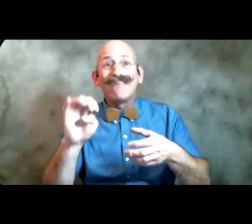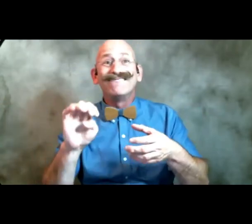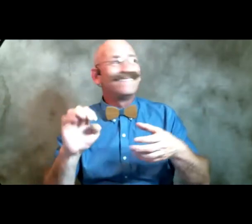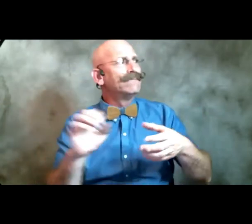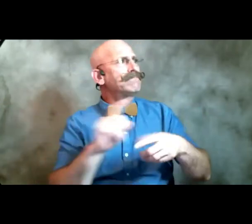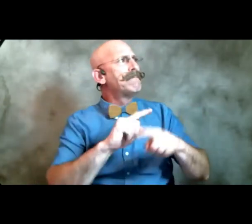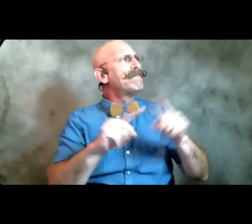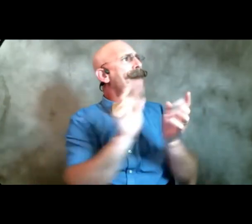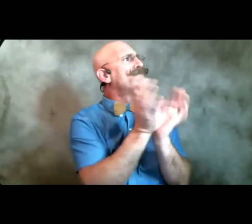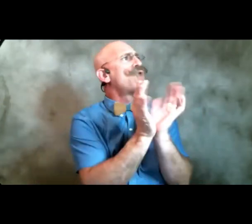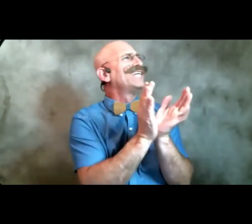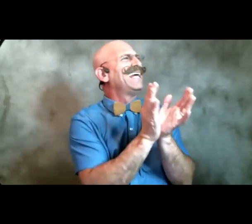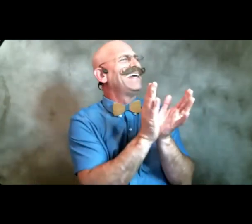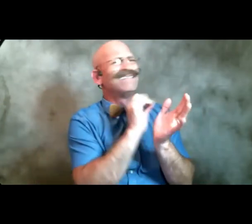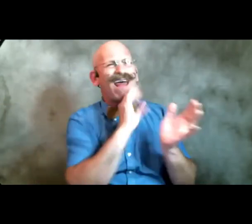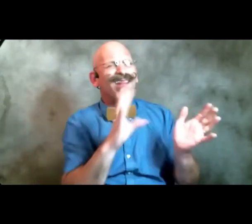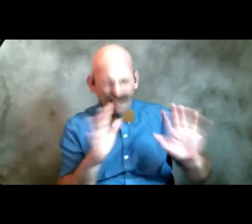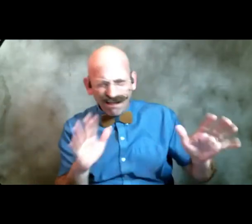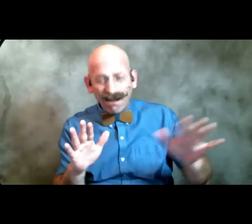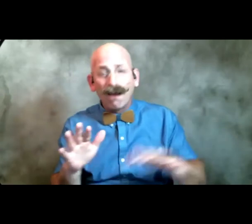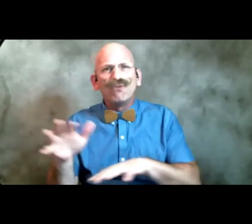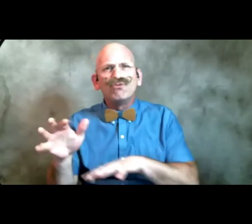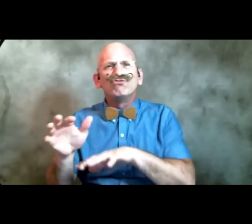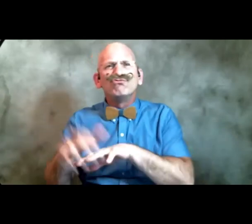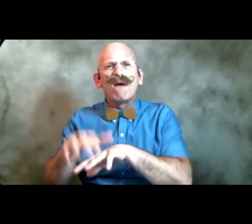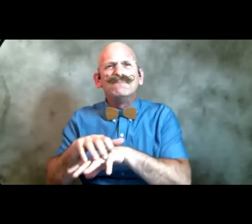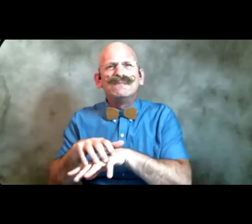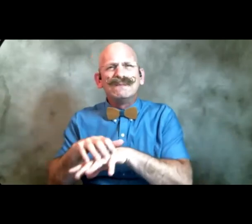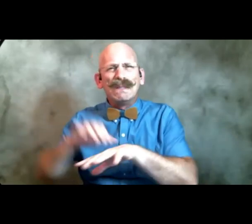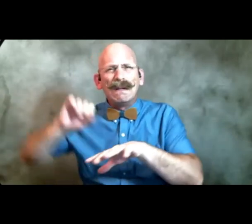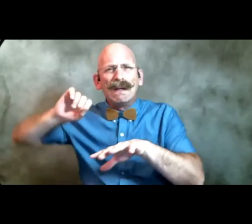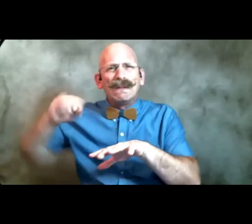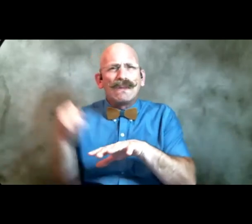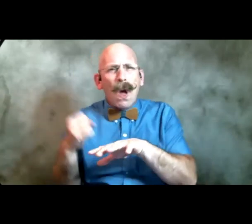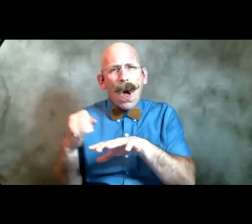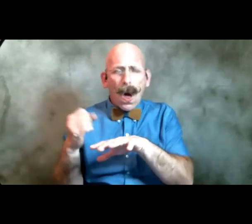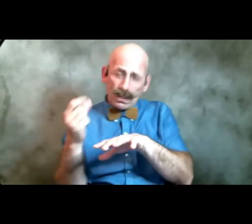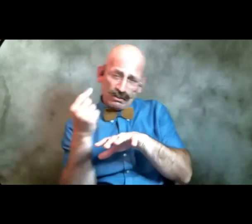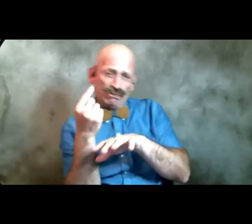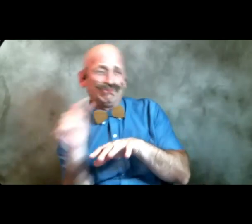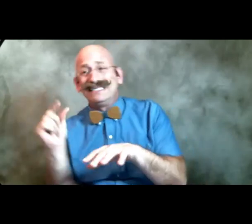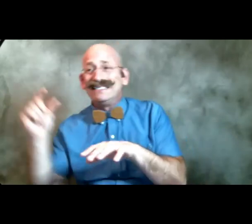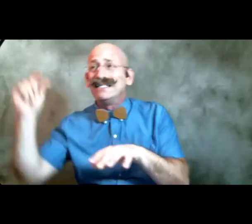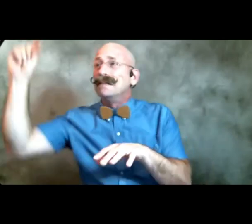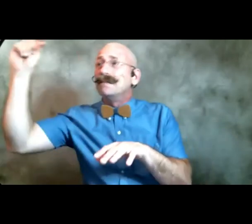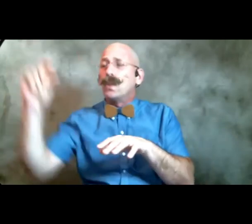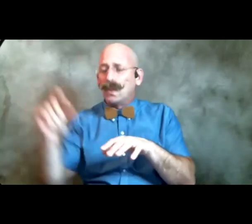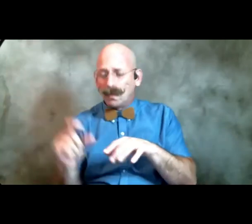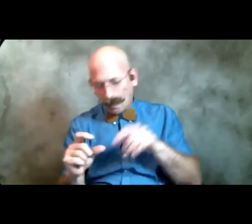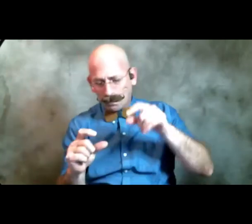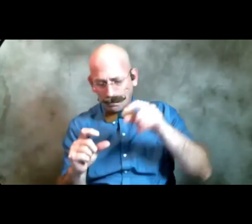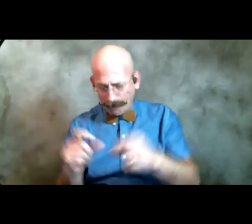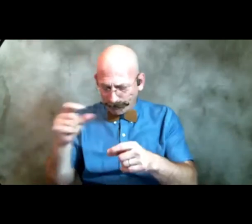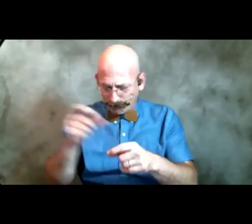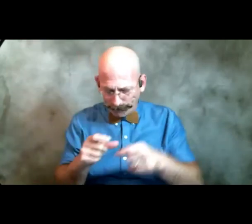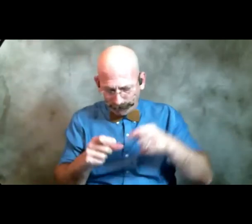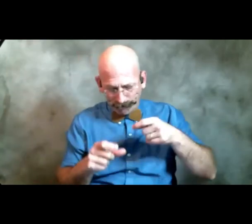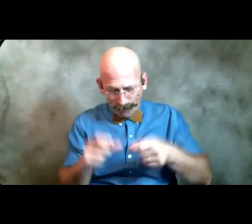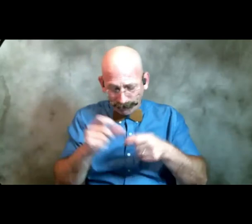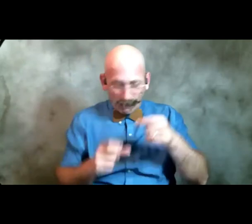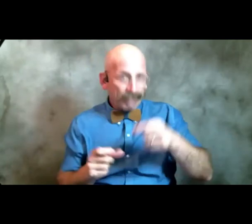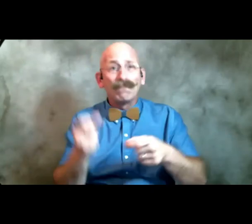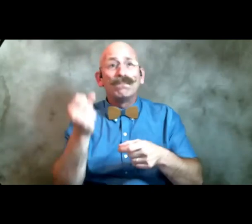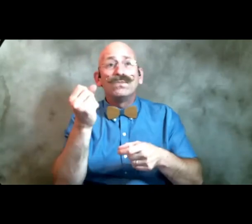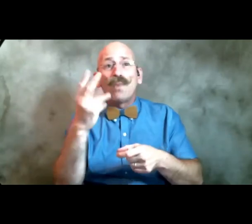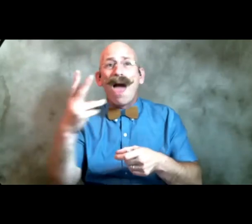cold green and lunar and I had to swallow 12 of them as the